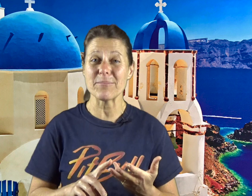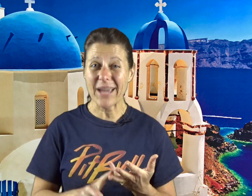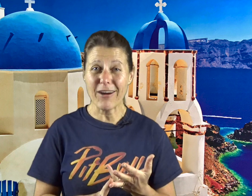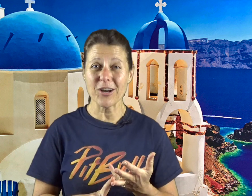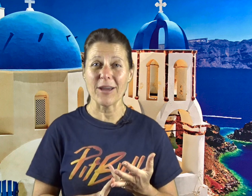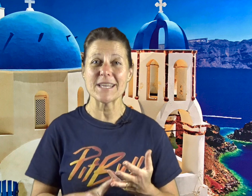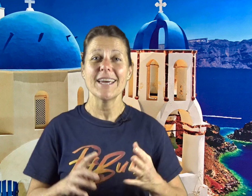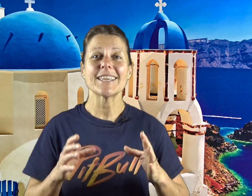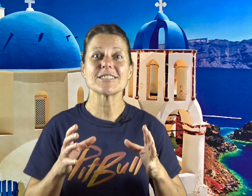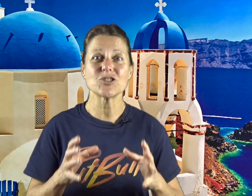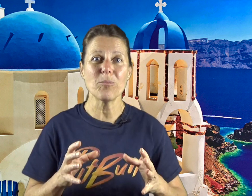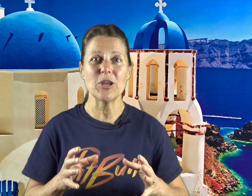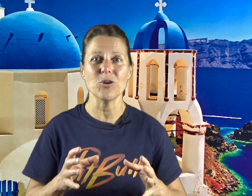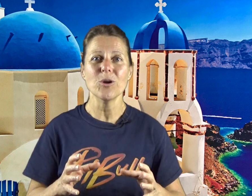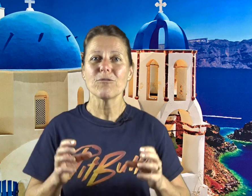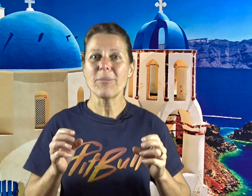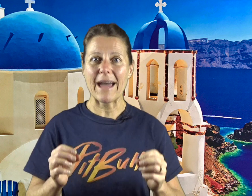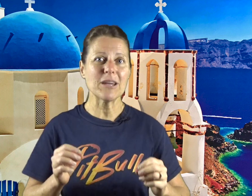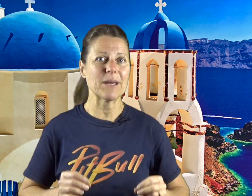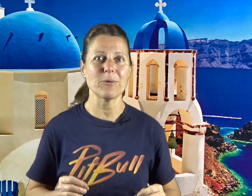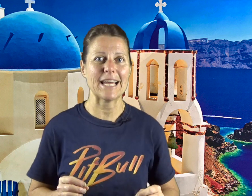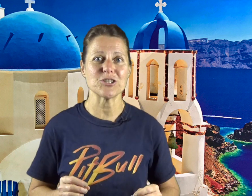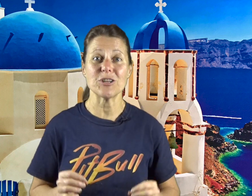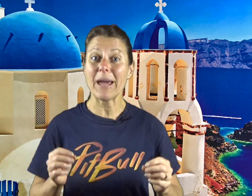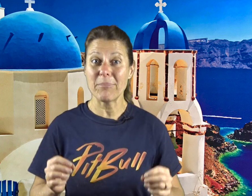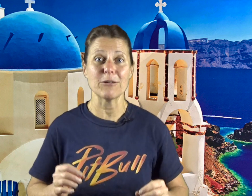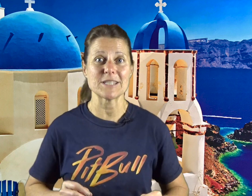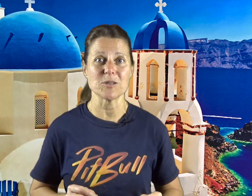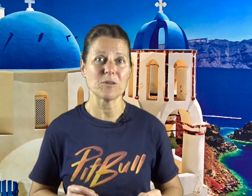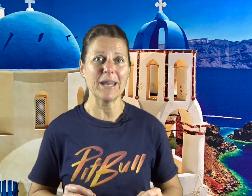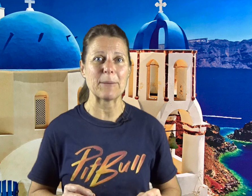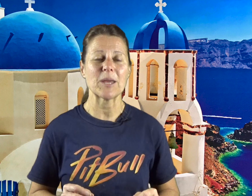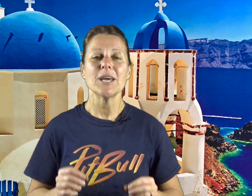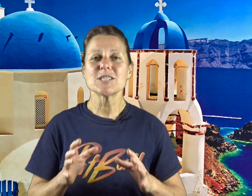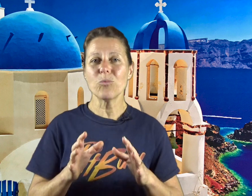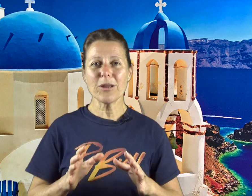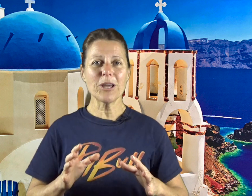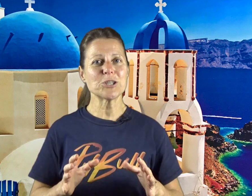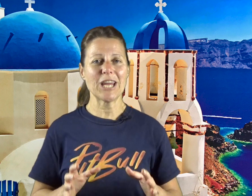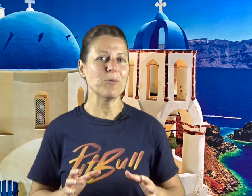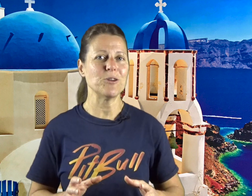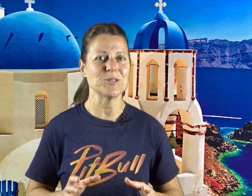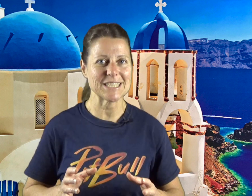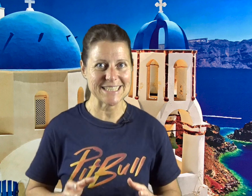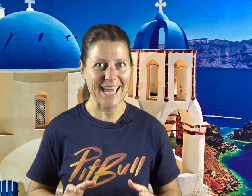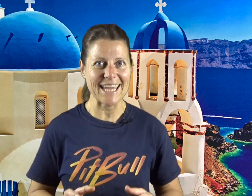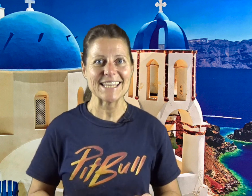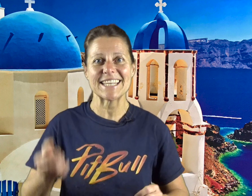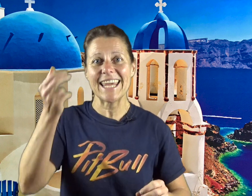and paradigms that are stopping you from having a better relationship and better results with money. So what I'm going to share with you today is an